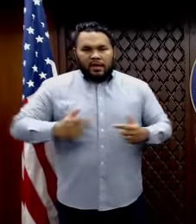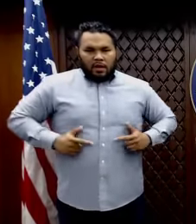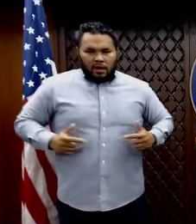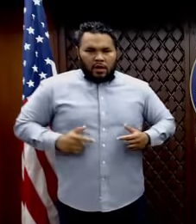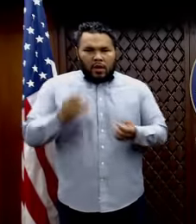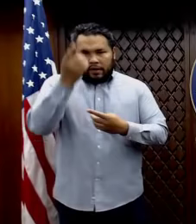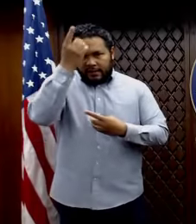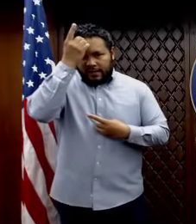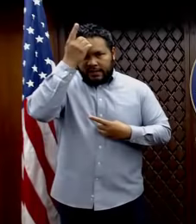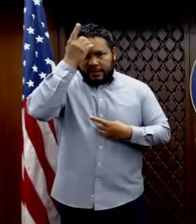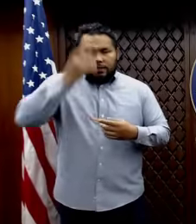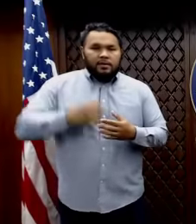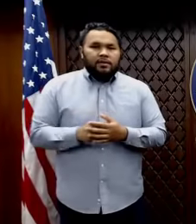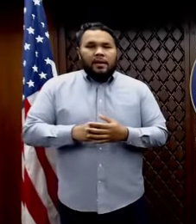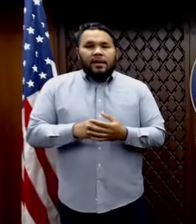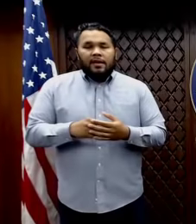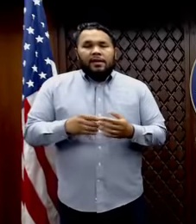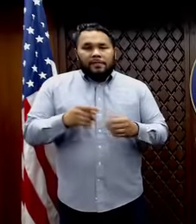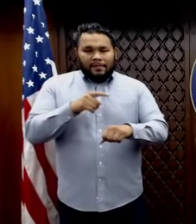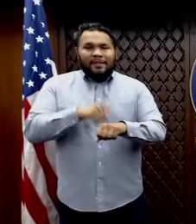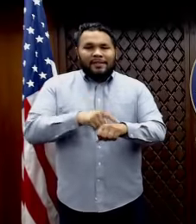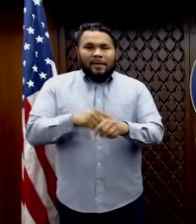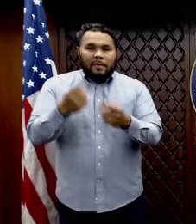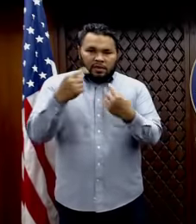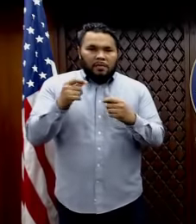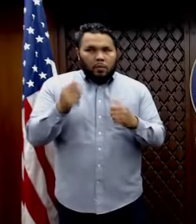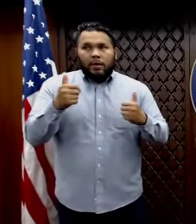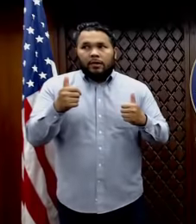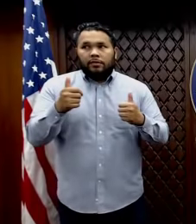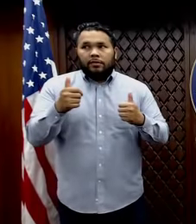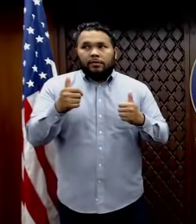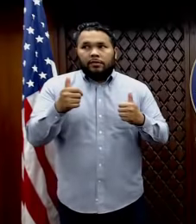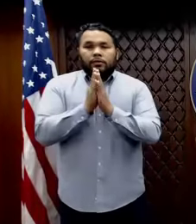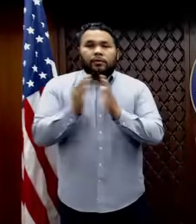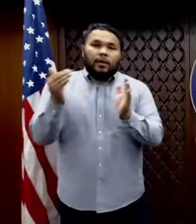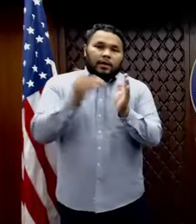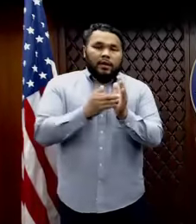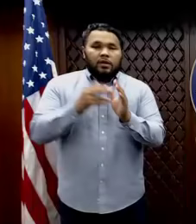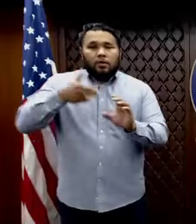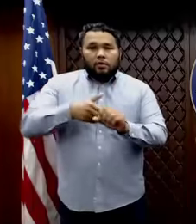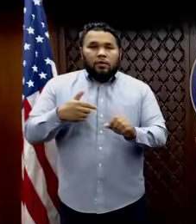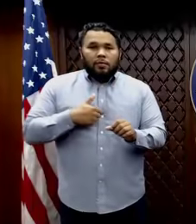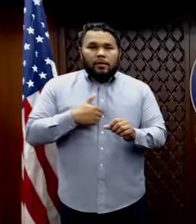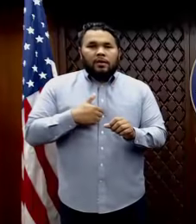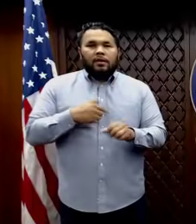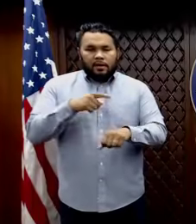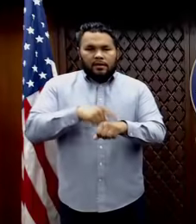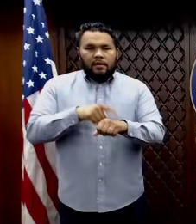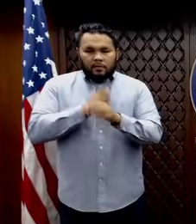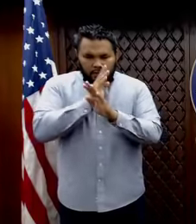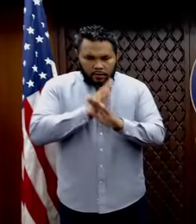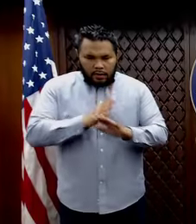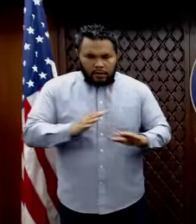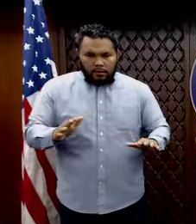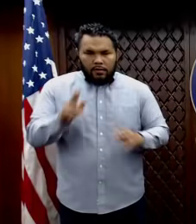And while these moments have come too quickly, I ask you again to join me in a moment of silence, honoring this